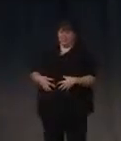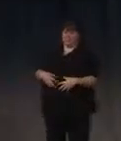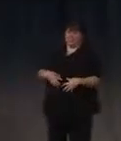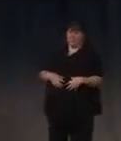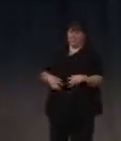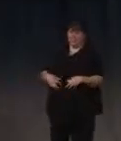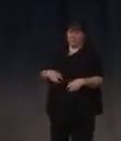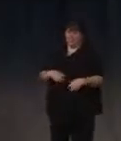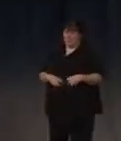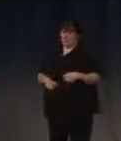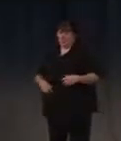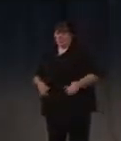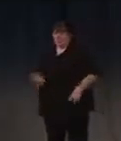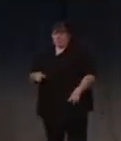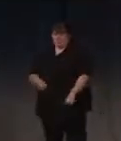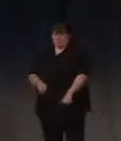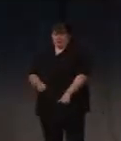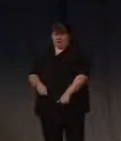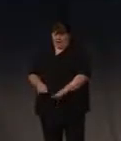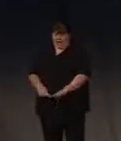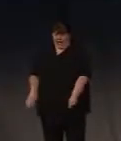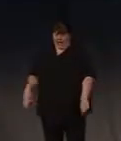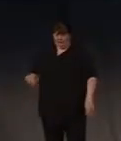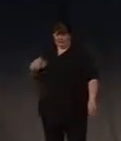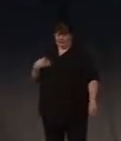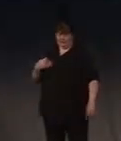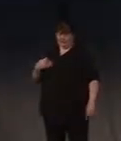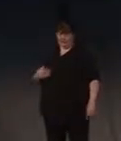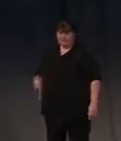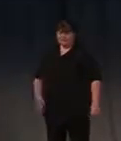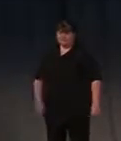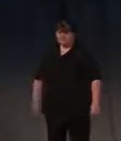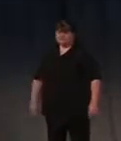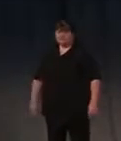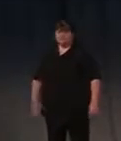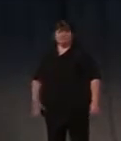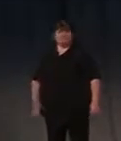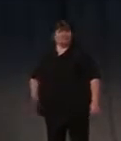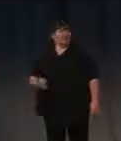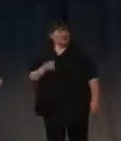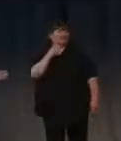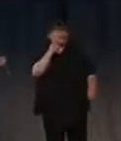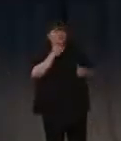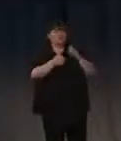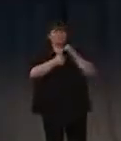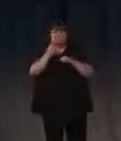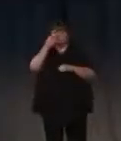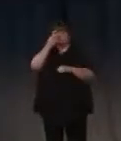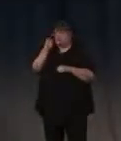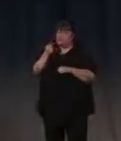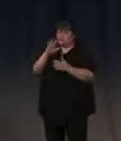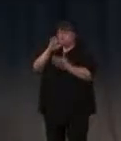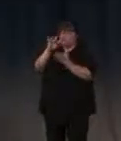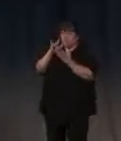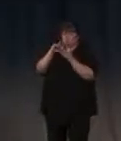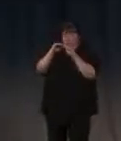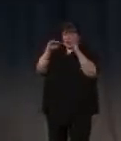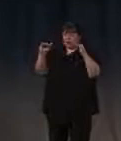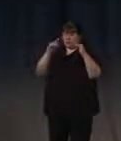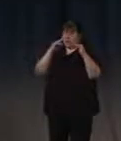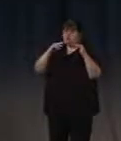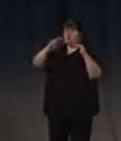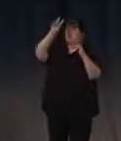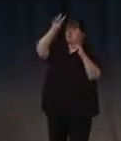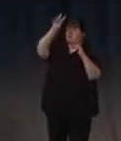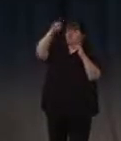very aware that there's a concrete floor, you know, 20 meters below you. I think it's most interesting being in the middle, because you can look up